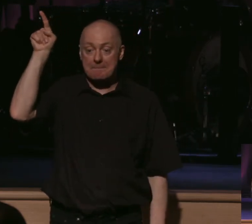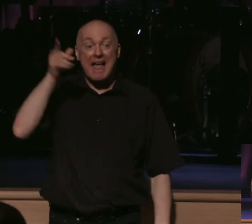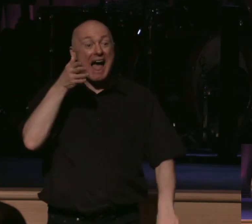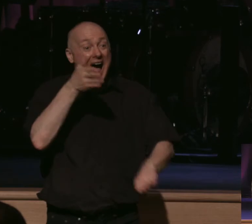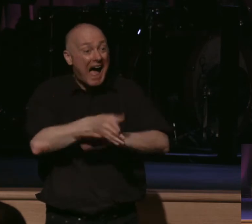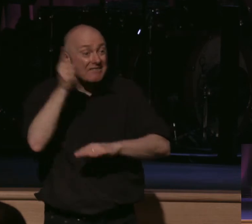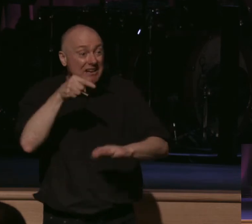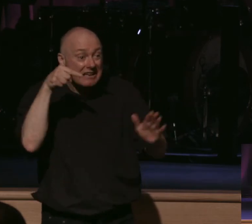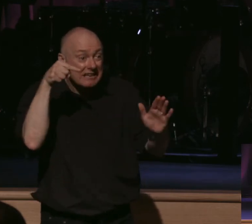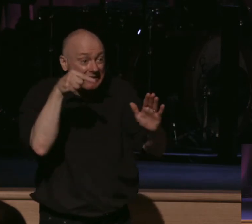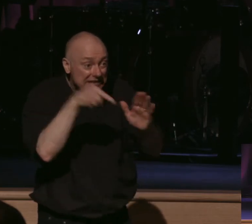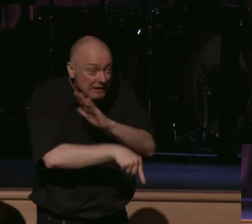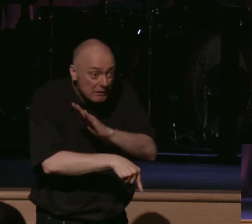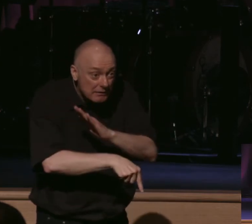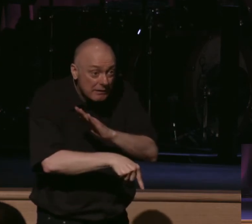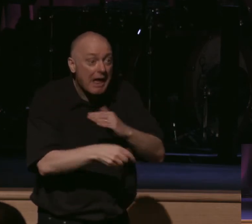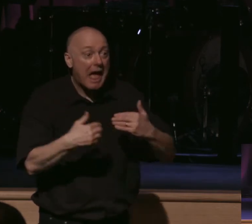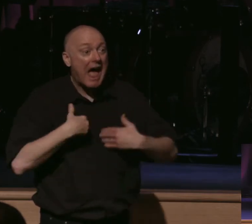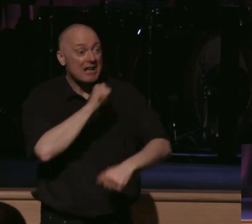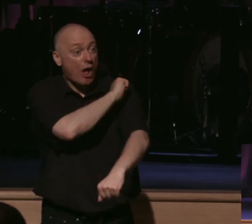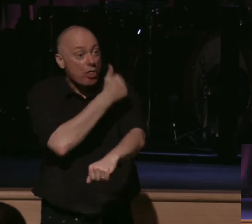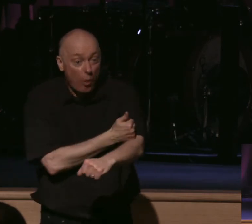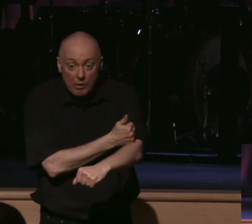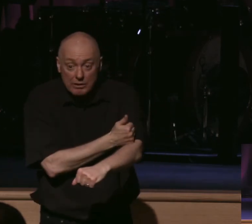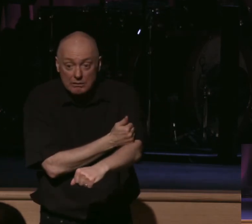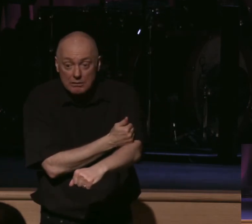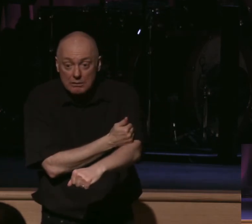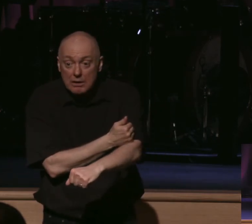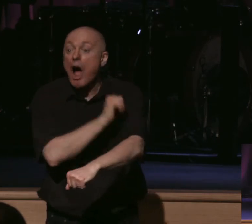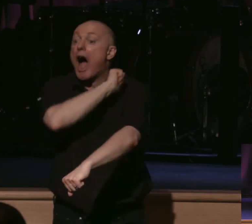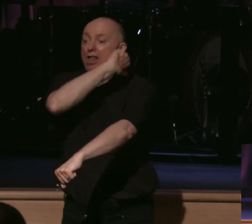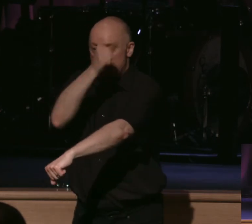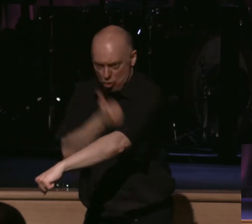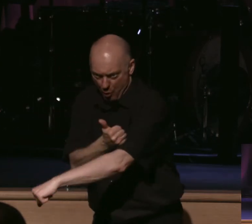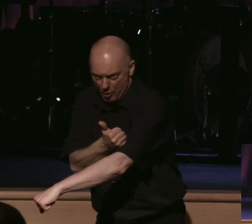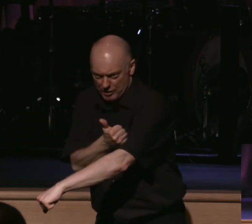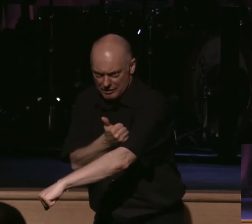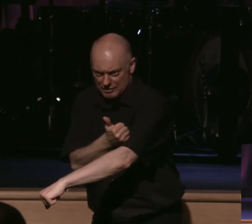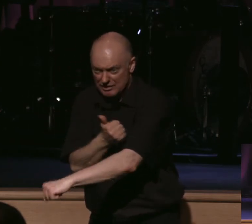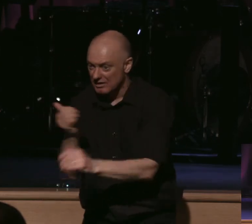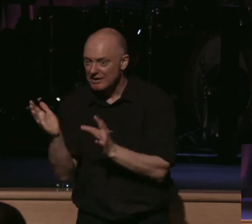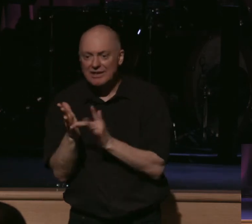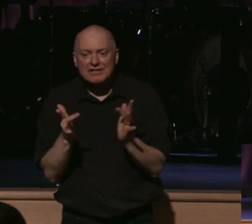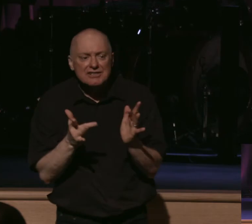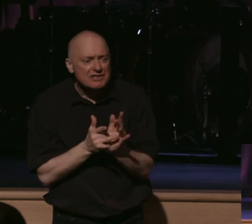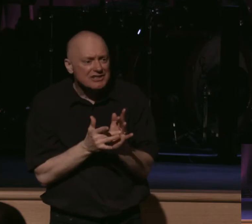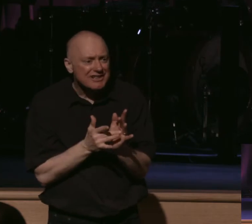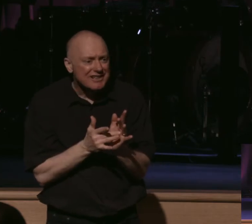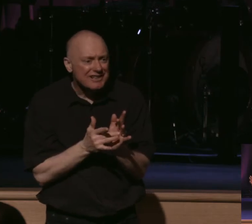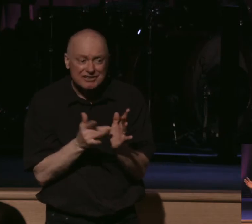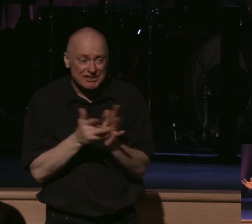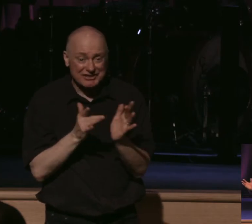is killed, has the authority. That's what it comes down to. Has the authority, look at Jesus, man, he's not mixing words.